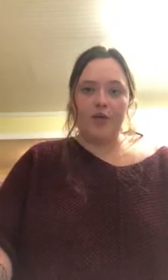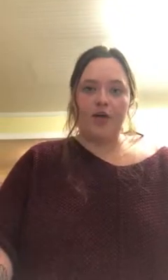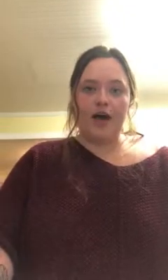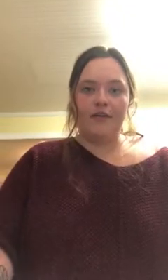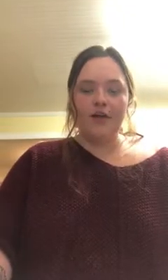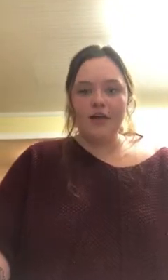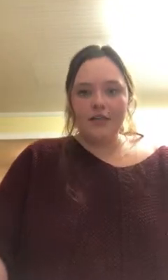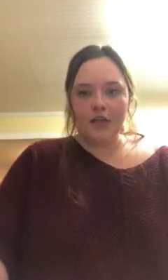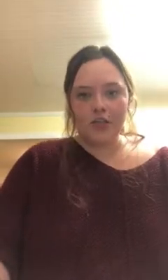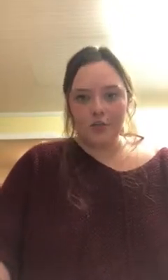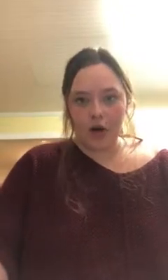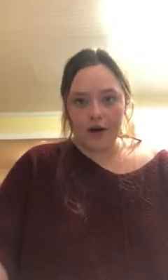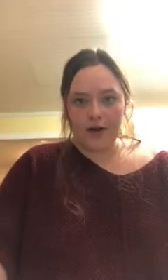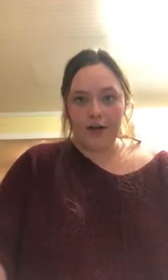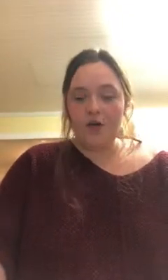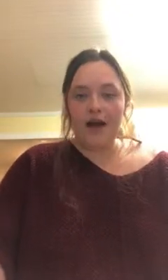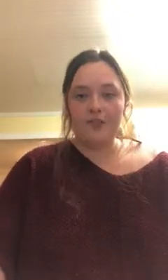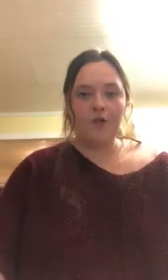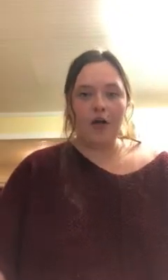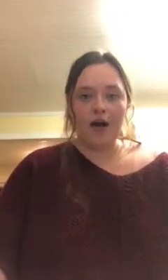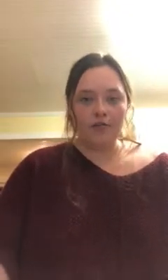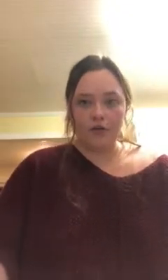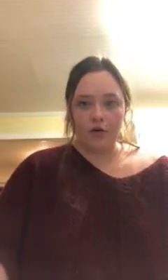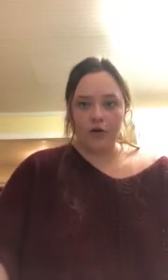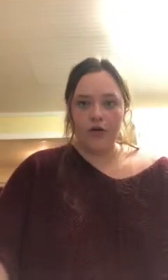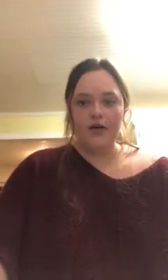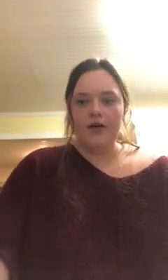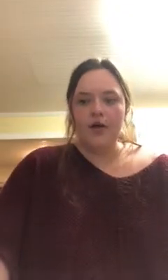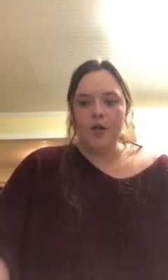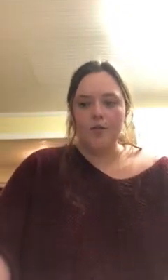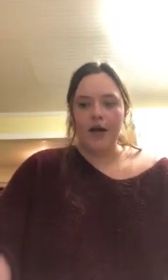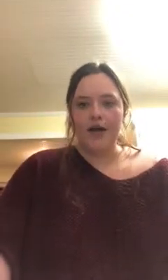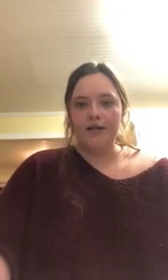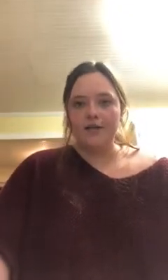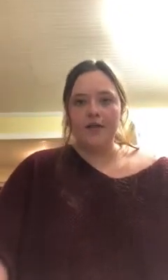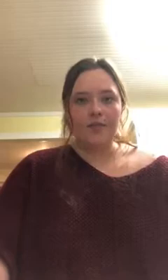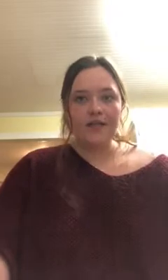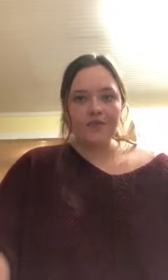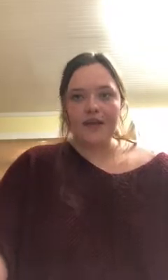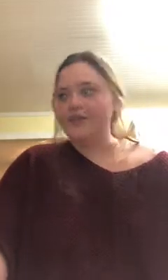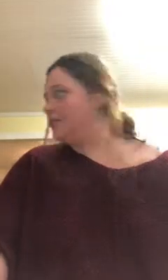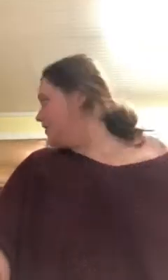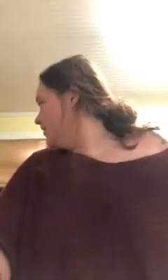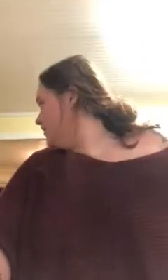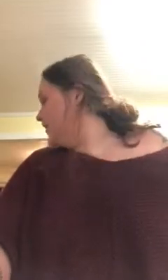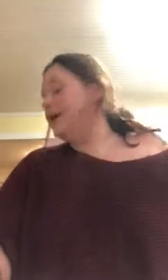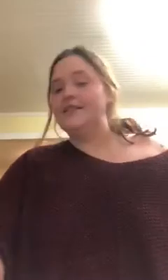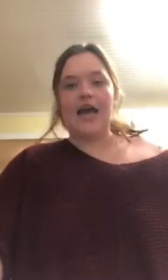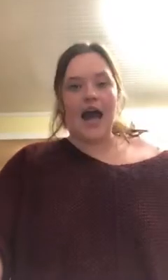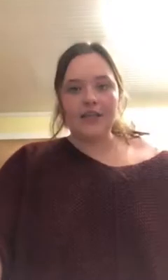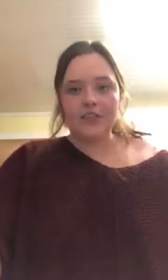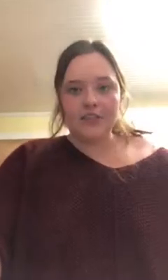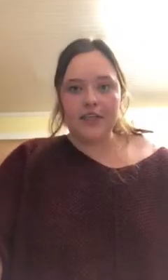maybe you don't have such a burden you don't have to apply for a loan but the best way to do it is to actually